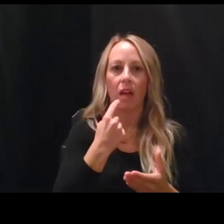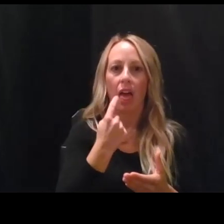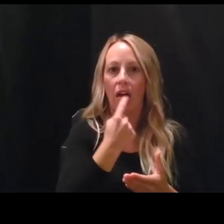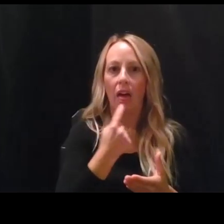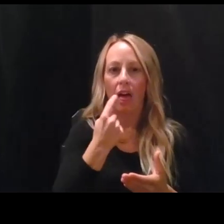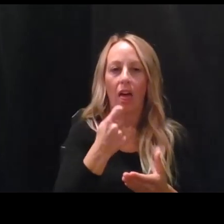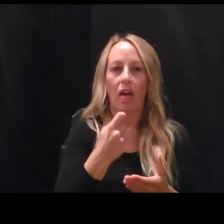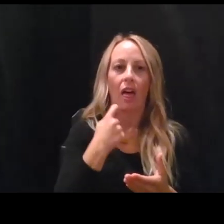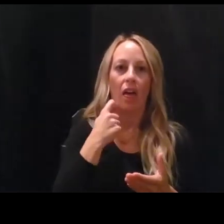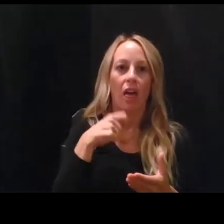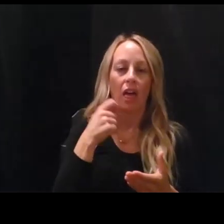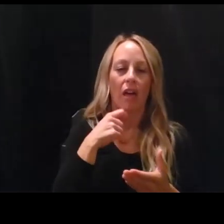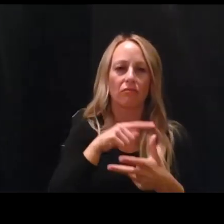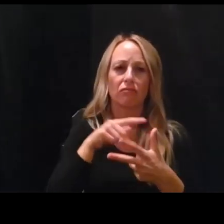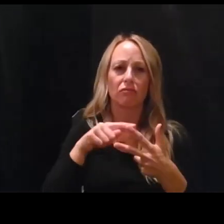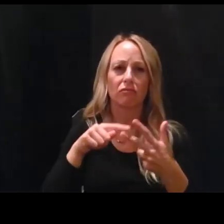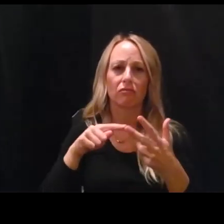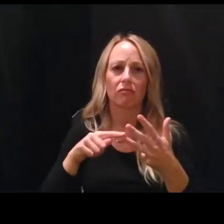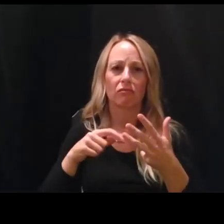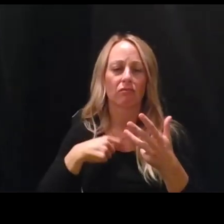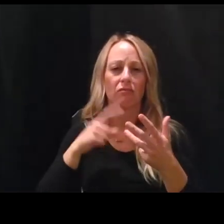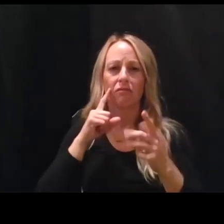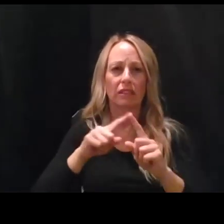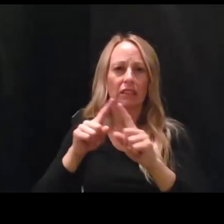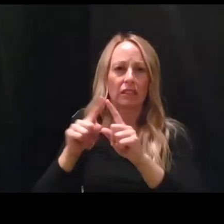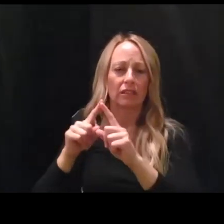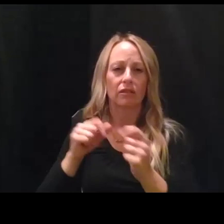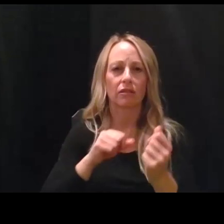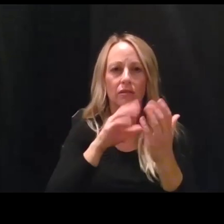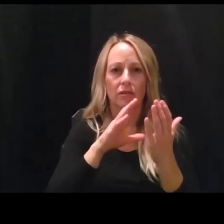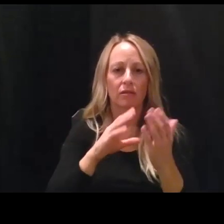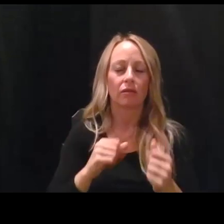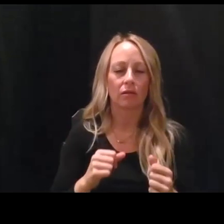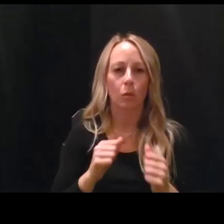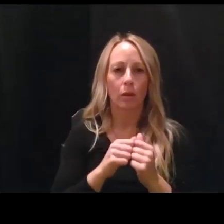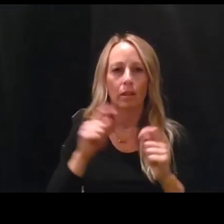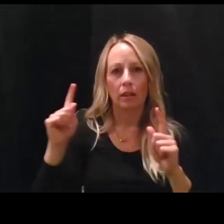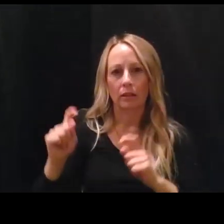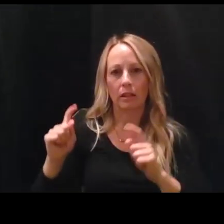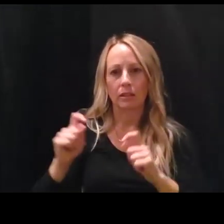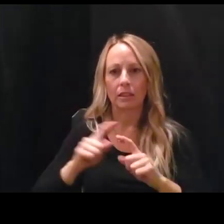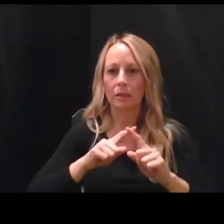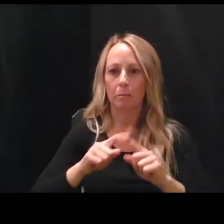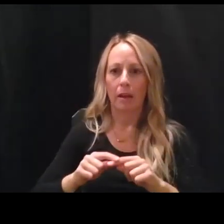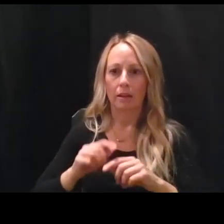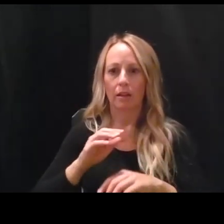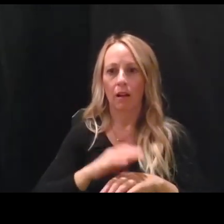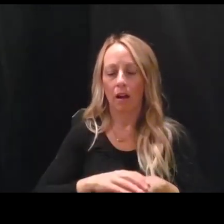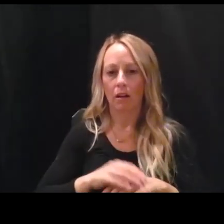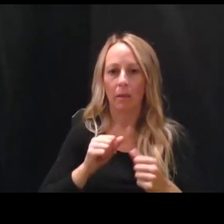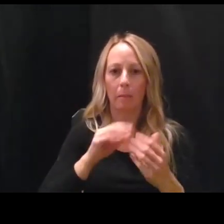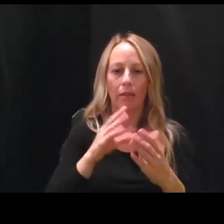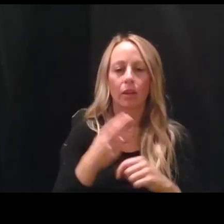Uh, so however you try to do it, there are trade-offs dependent on the source of the specimen and the method